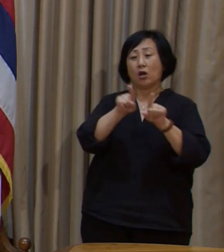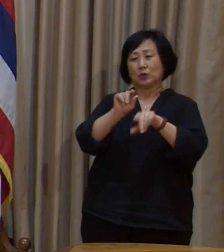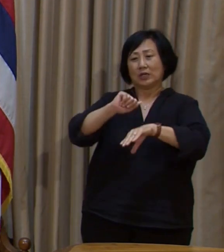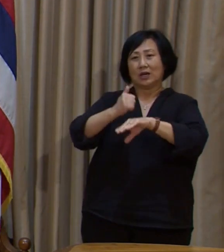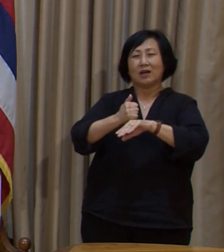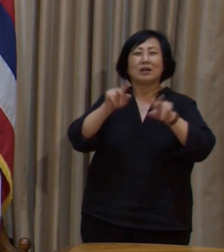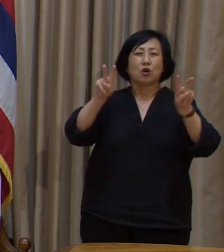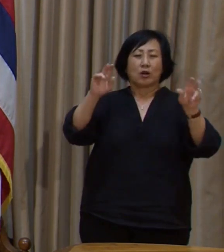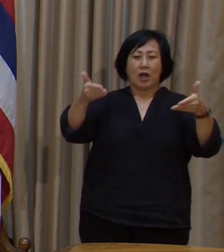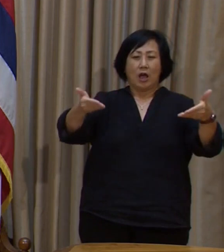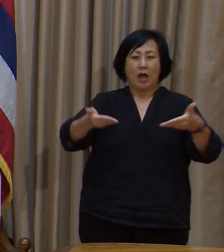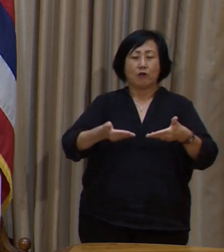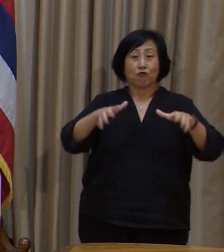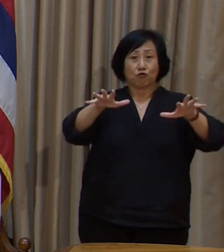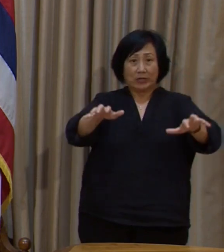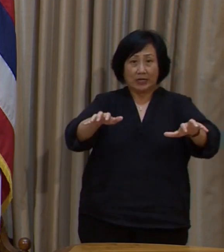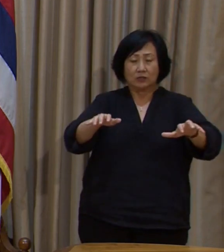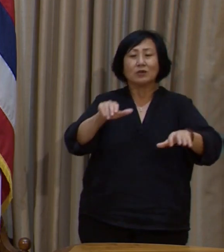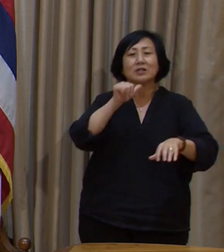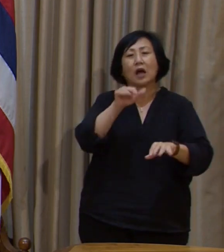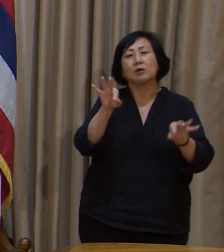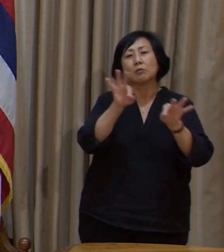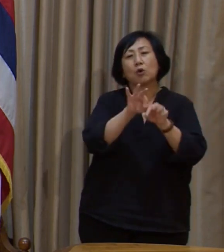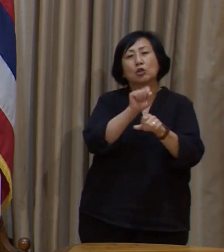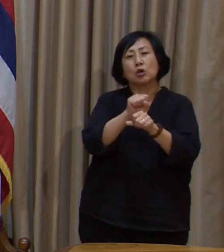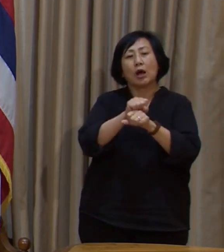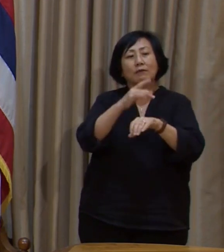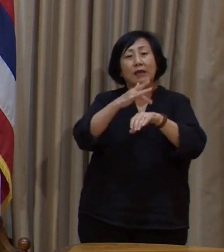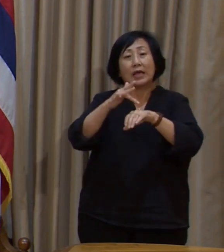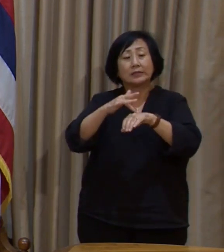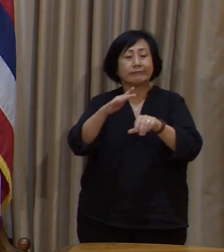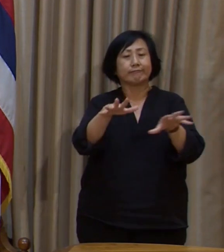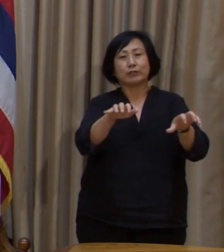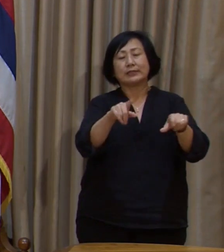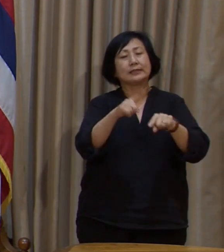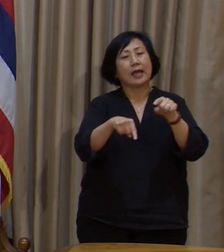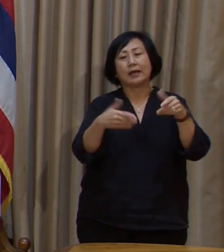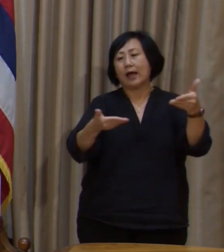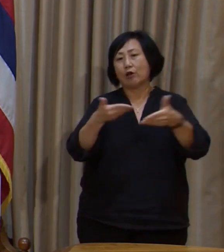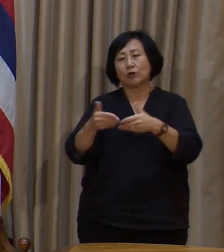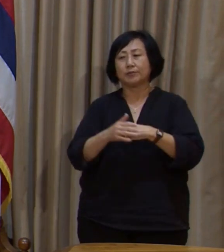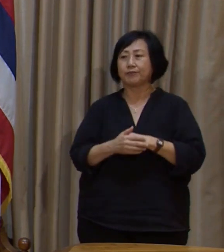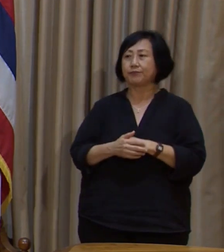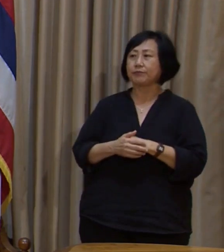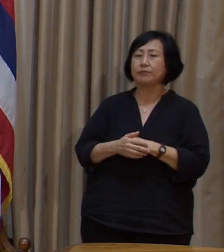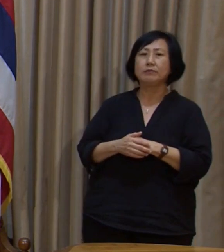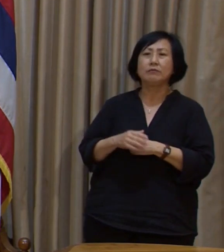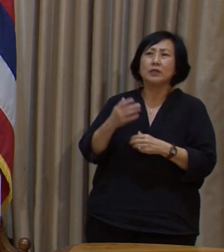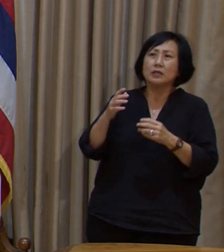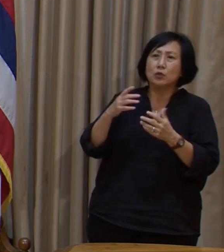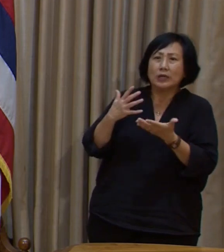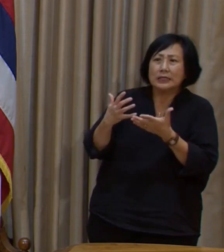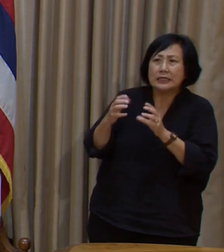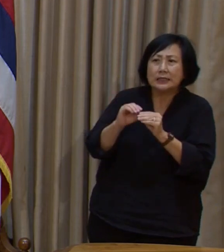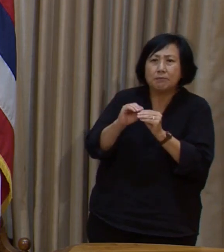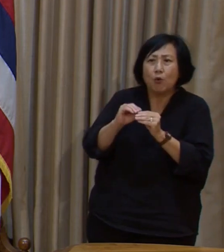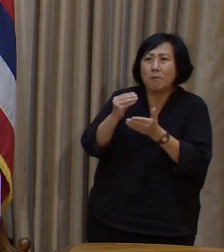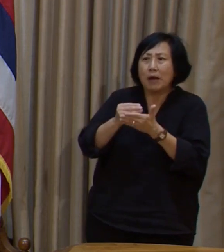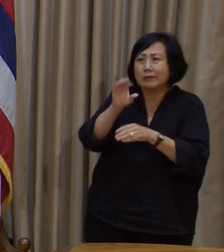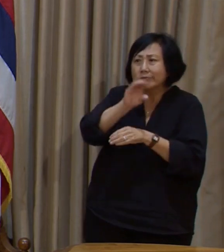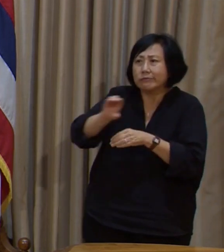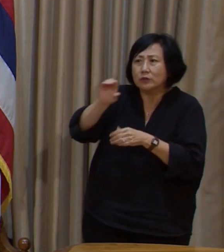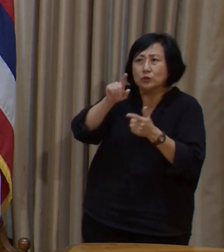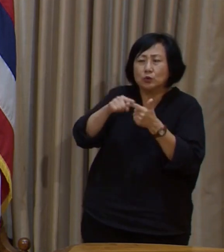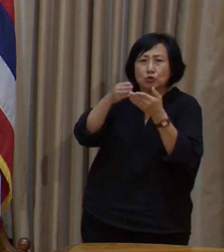hiring freeze on non-critical job vacancies. To provide additional resources to the general fund,